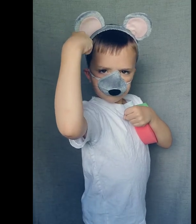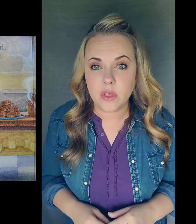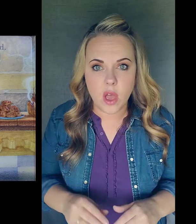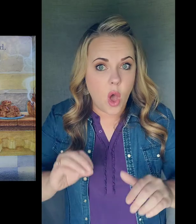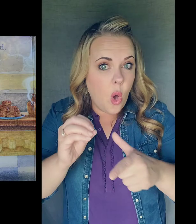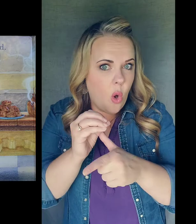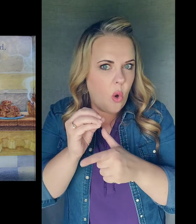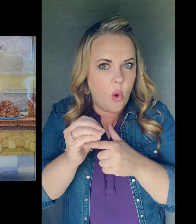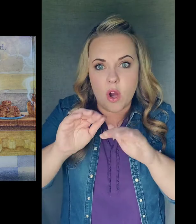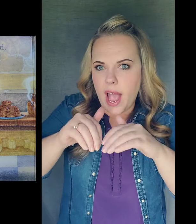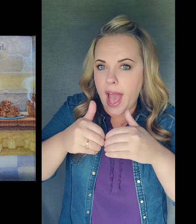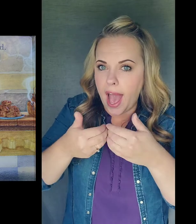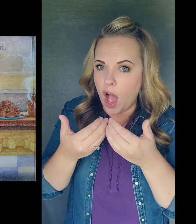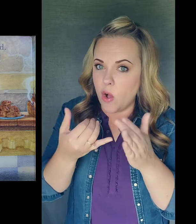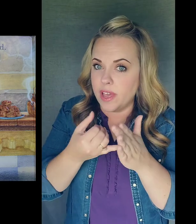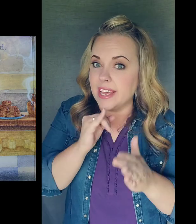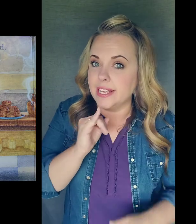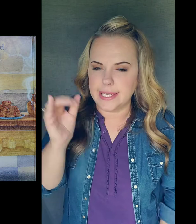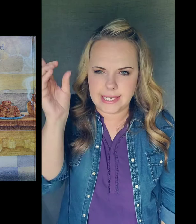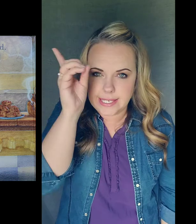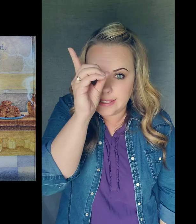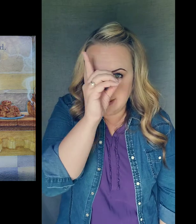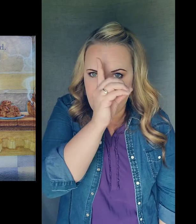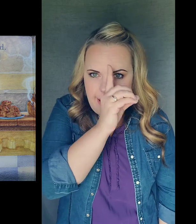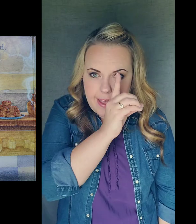Or how it is disguised.